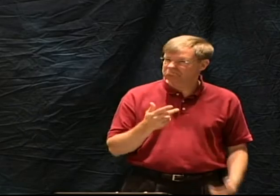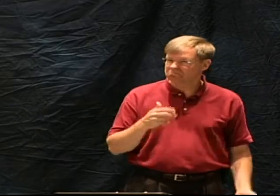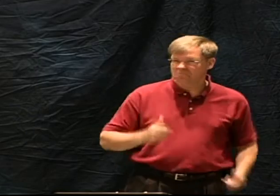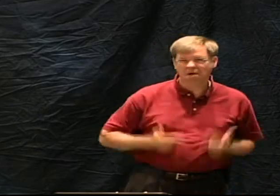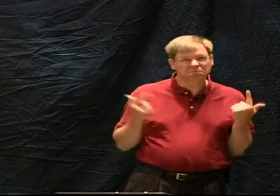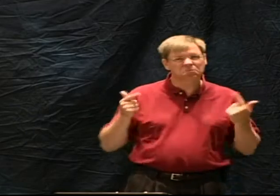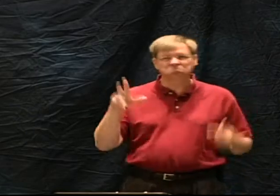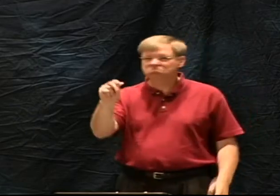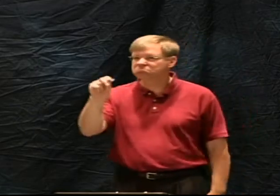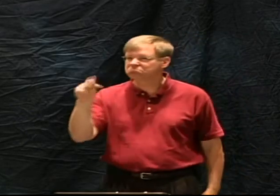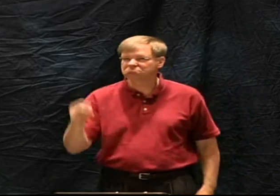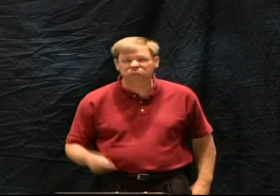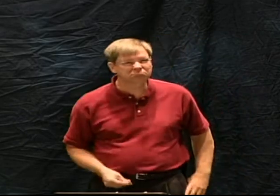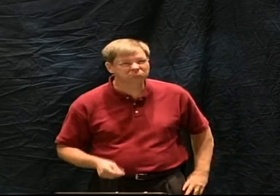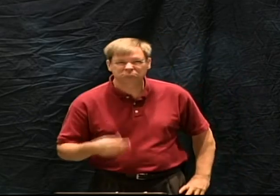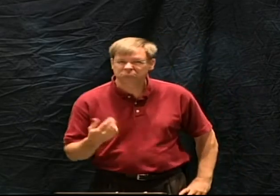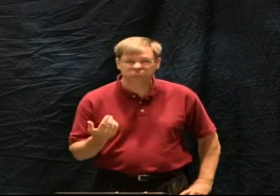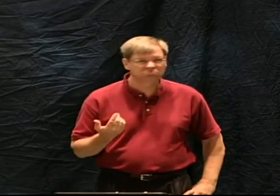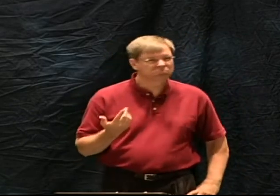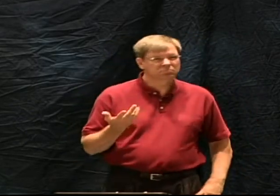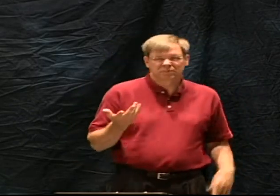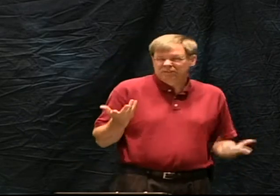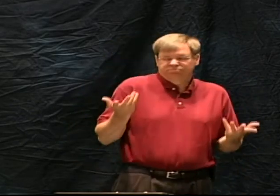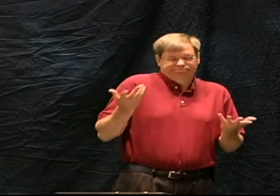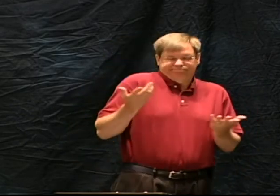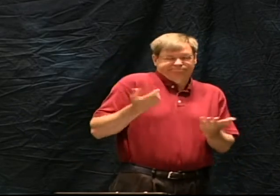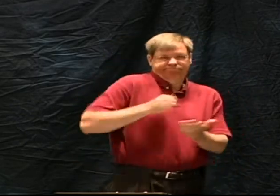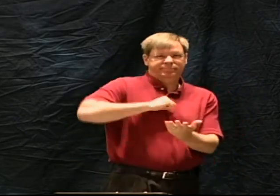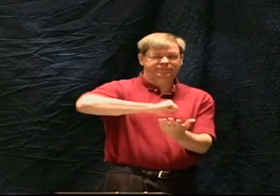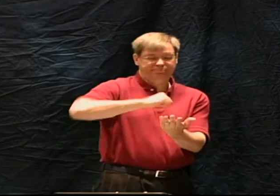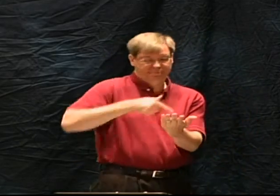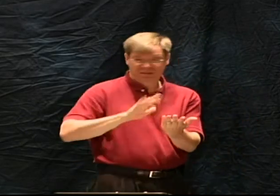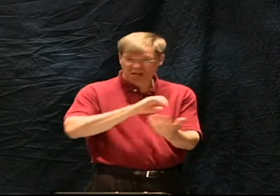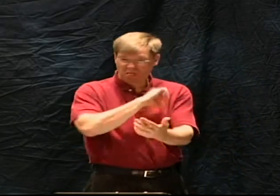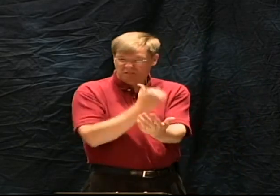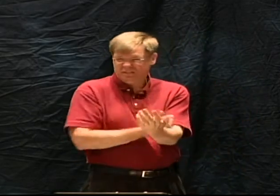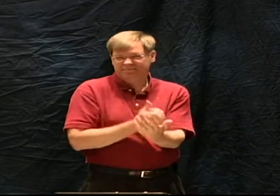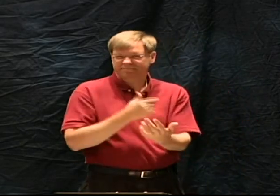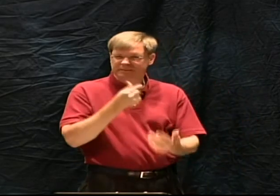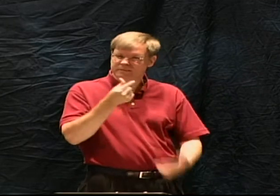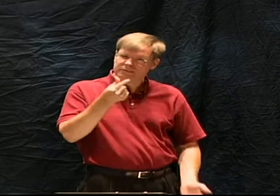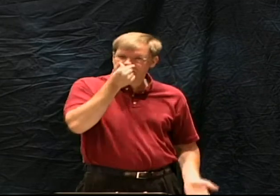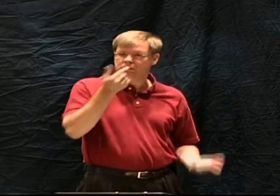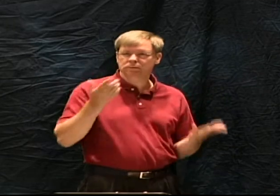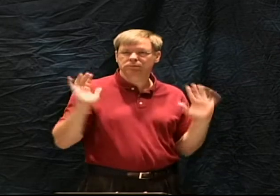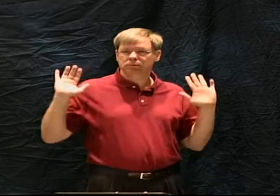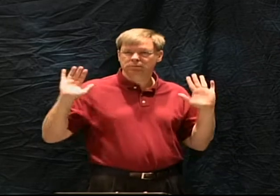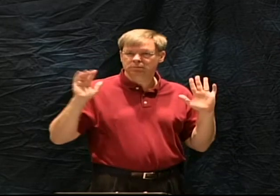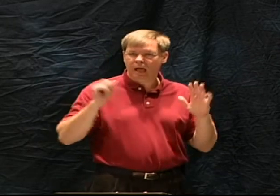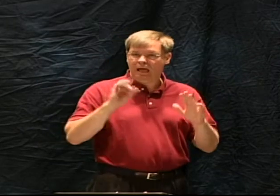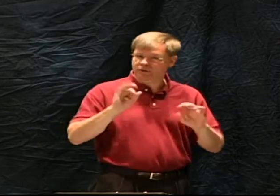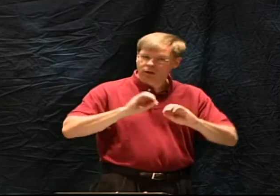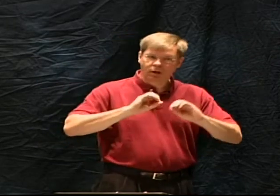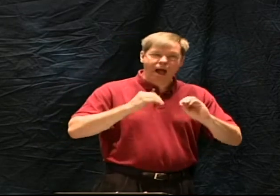if there are errors in that maybe there are errors then in its explanation of salvation so